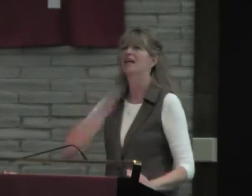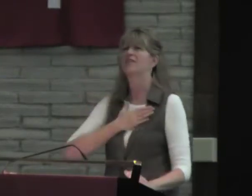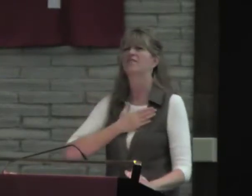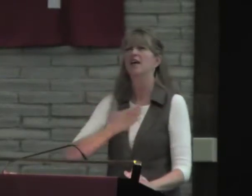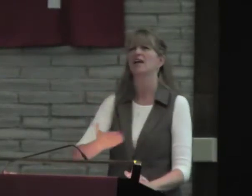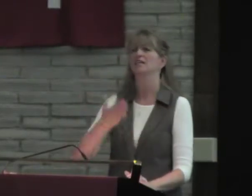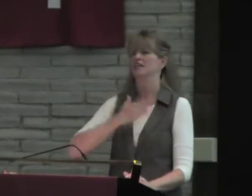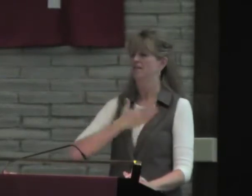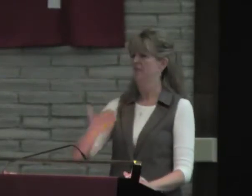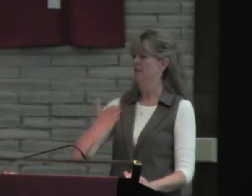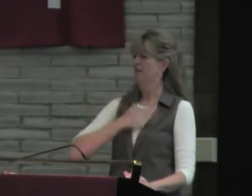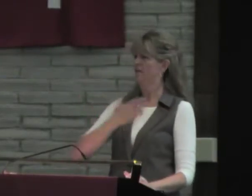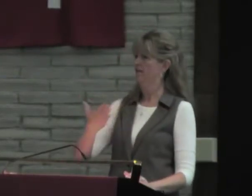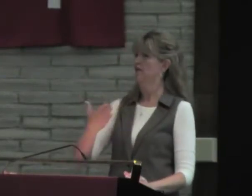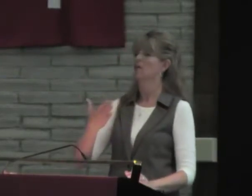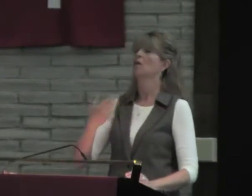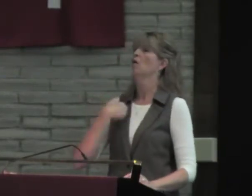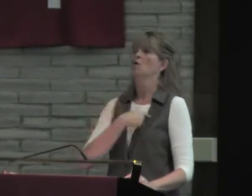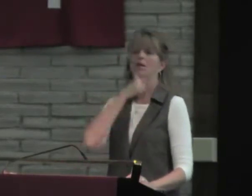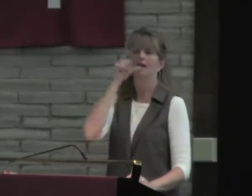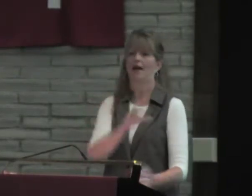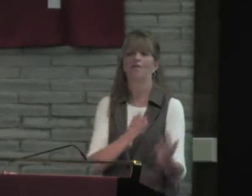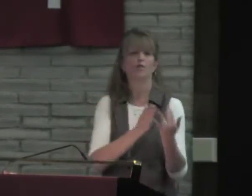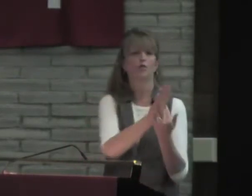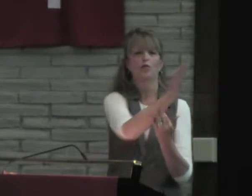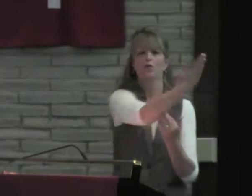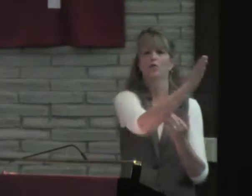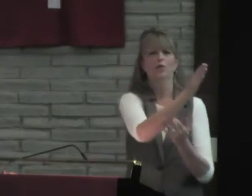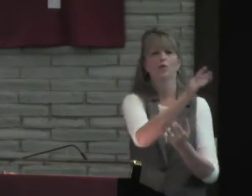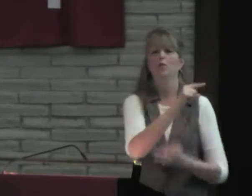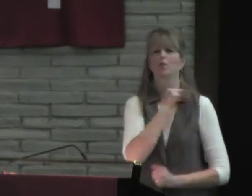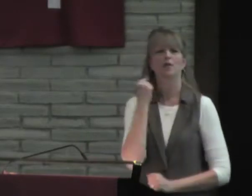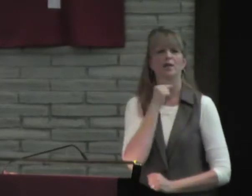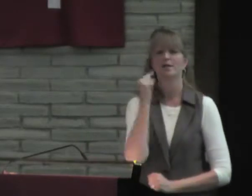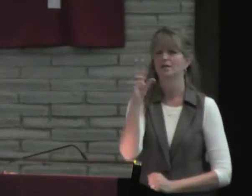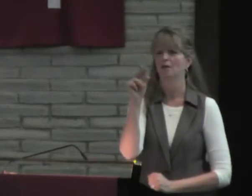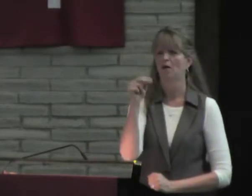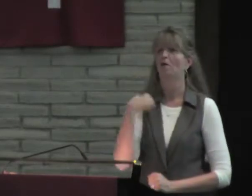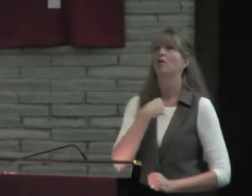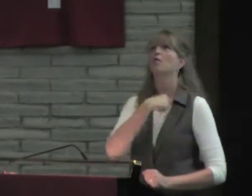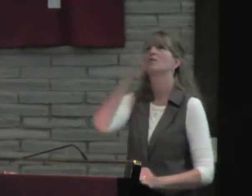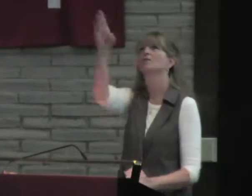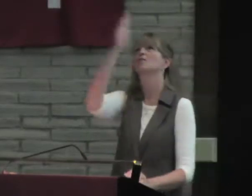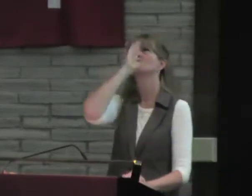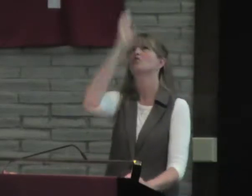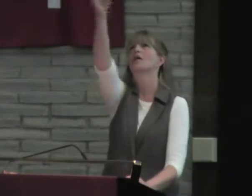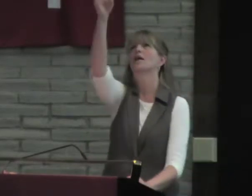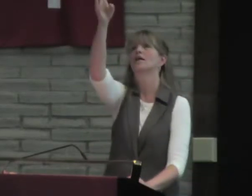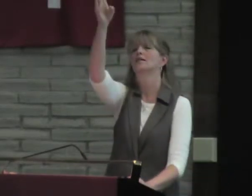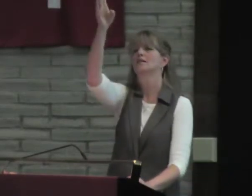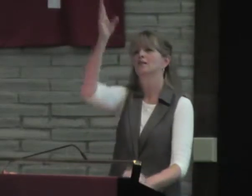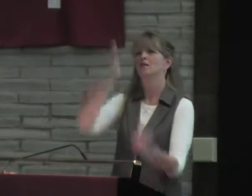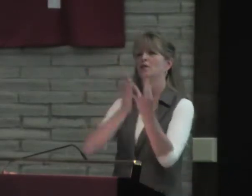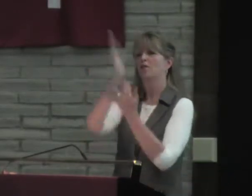our mistakes. He wants our confession, but we don't have to go through a priest. We can go straight